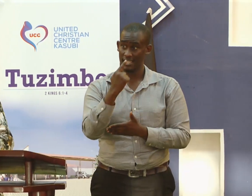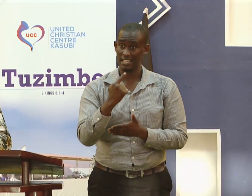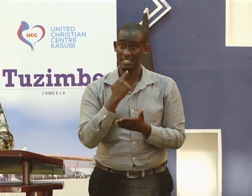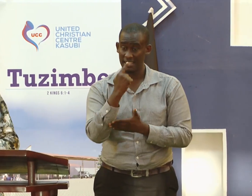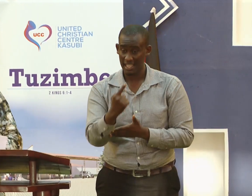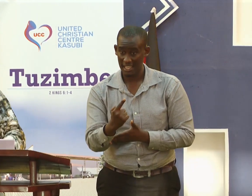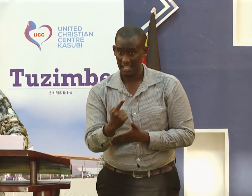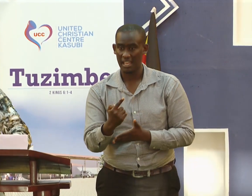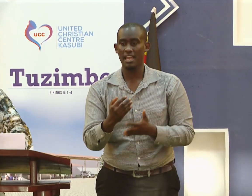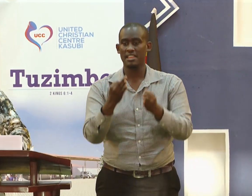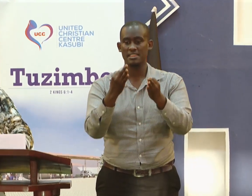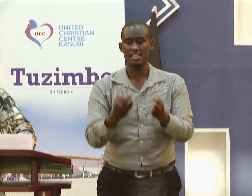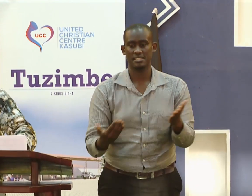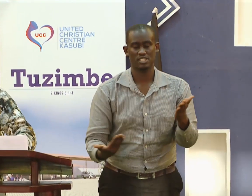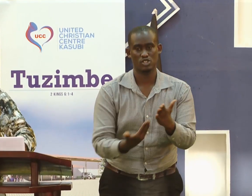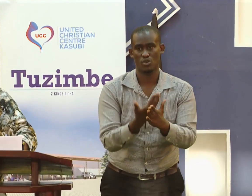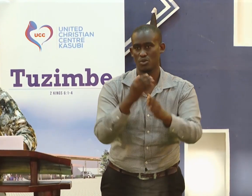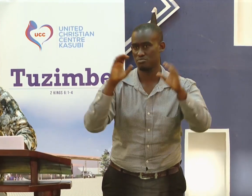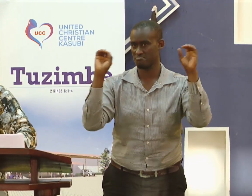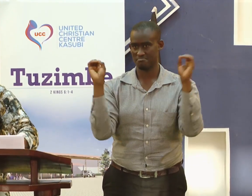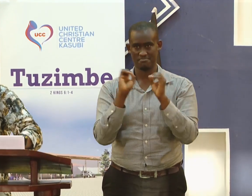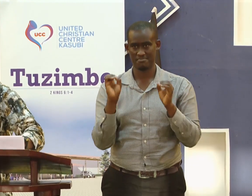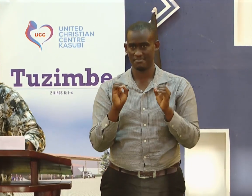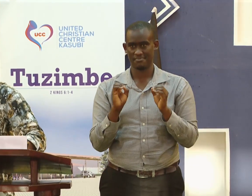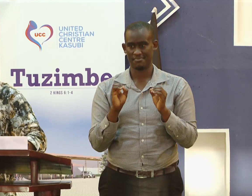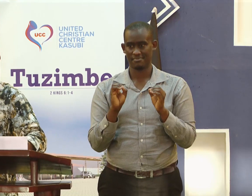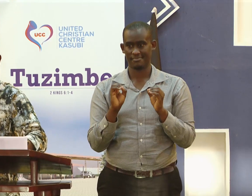What we preach here is not new,